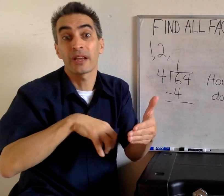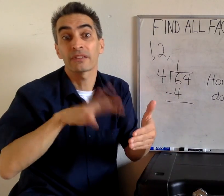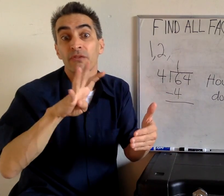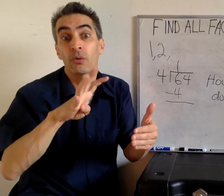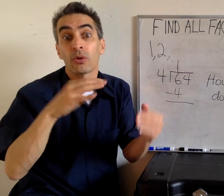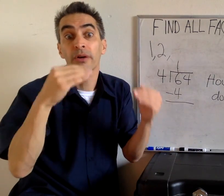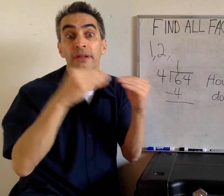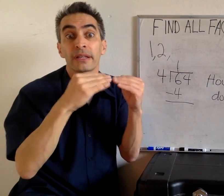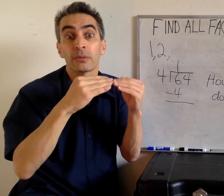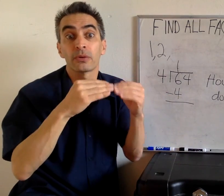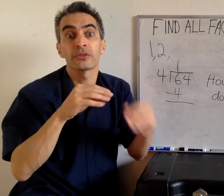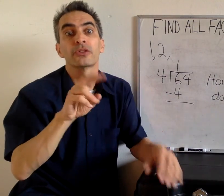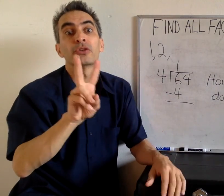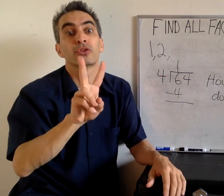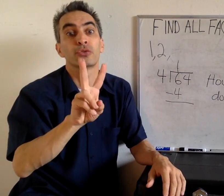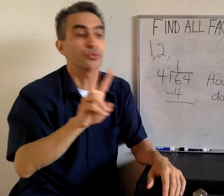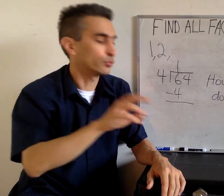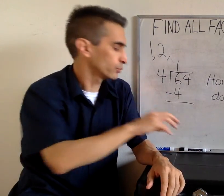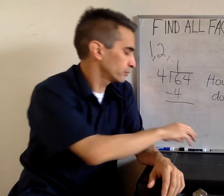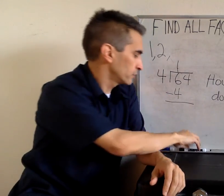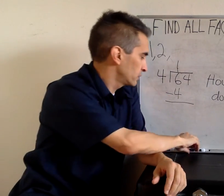6 subtract. 6 That's going to be 2.